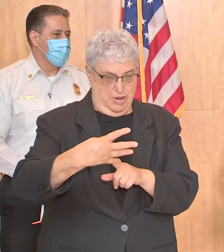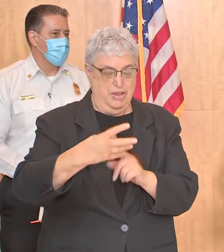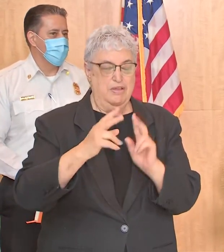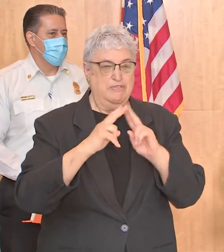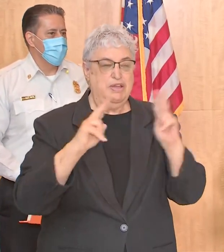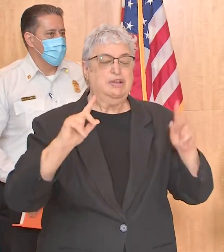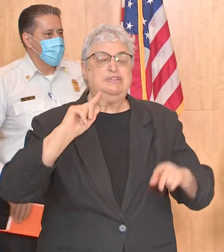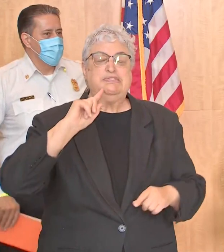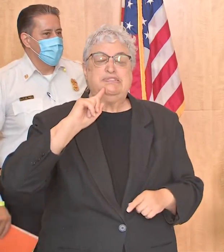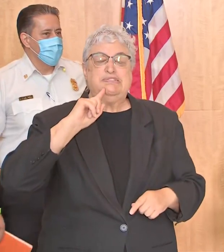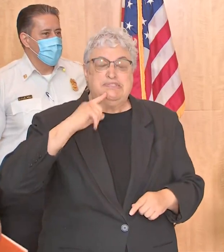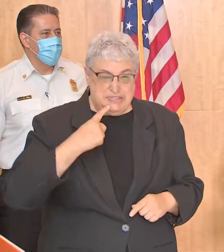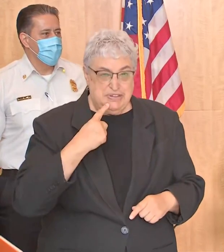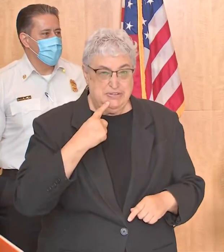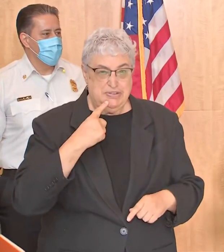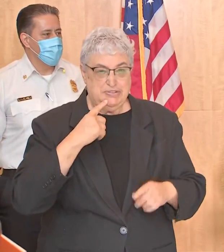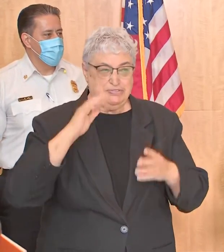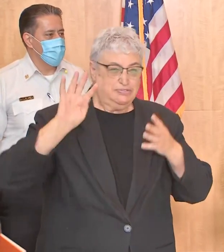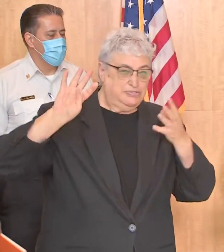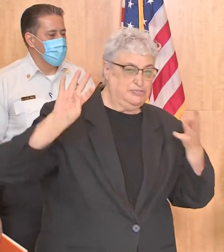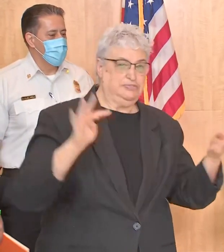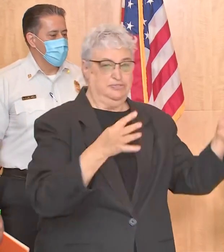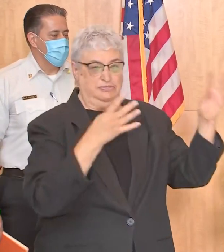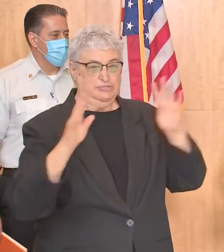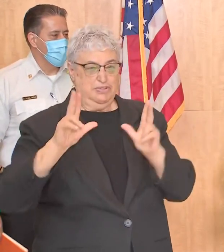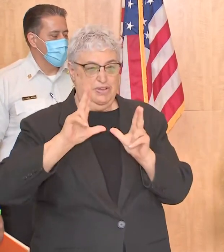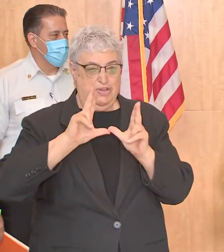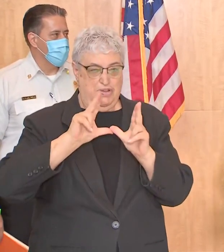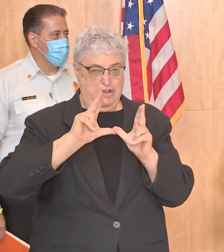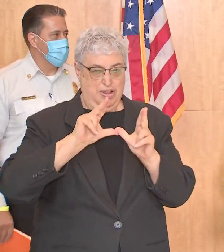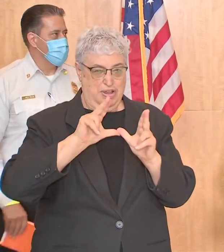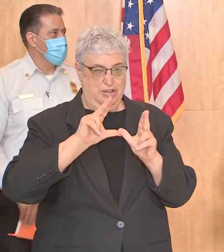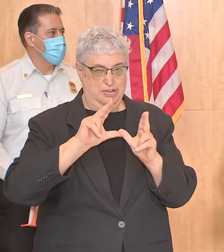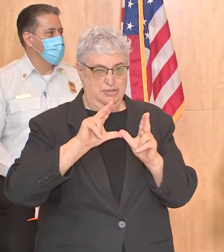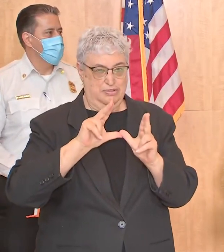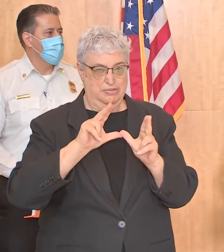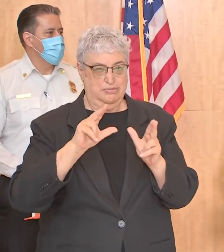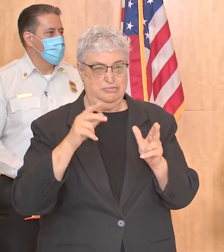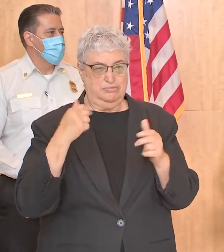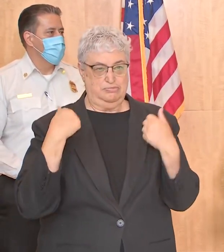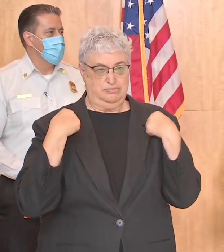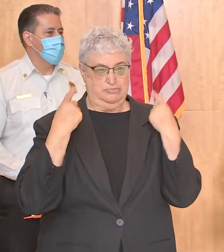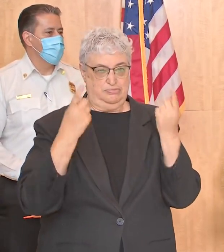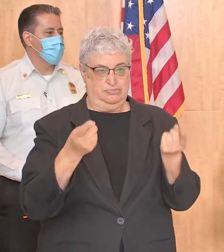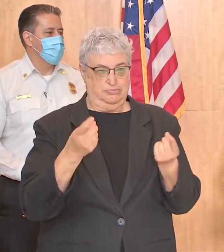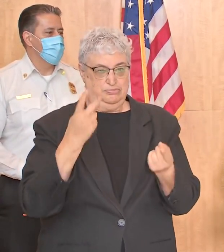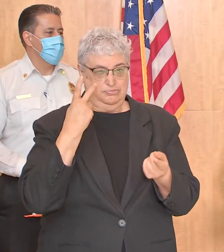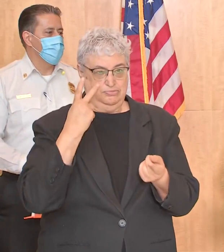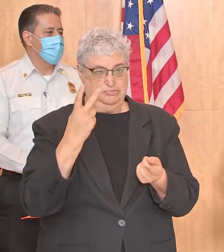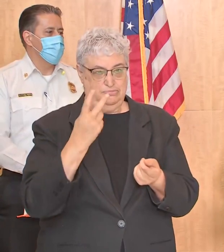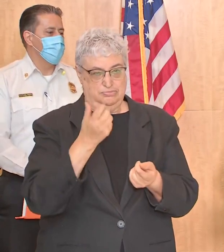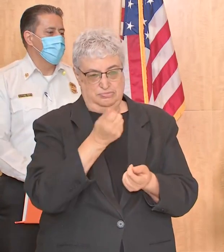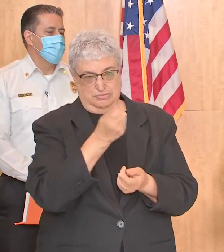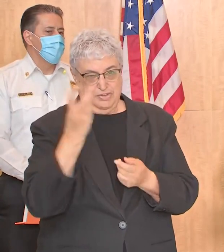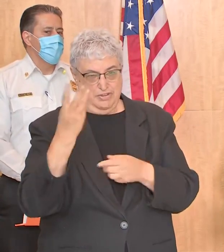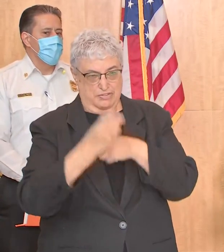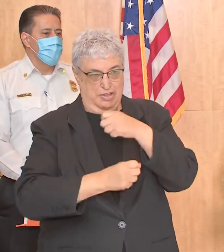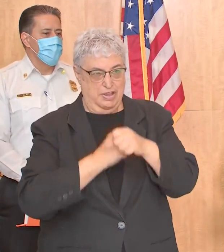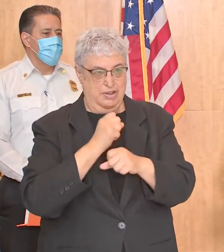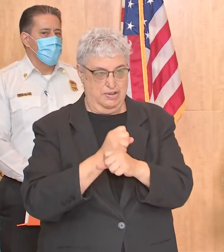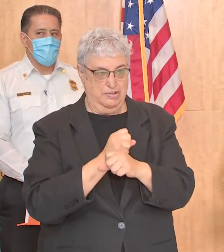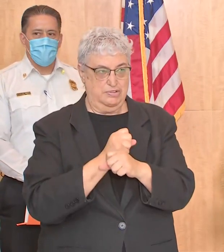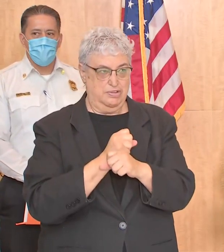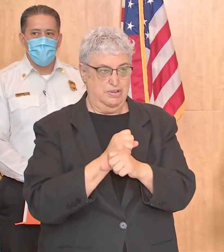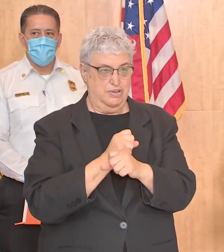serious storm which reflects what we have seen over the last several years and that is we're we're facing more